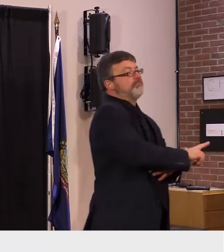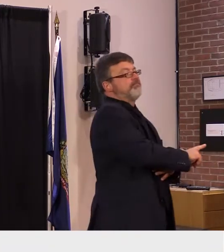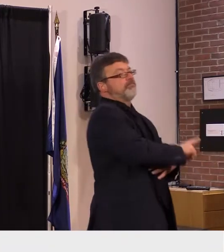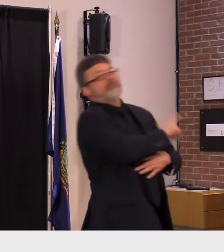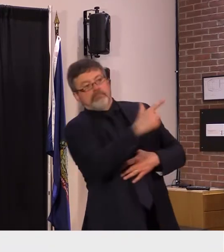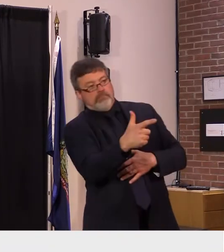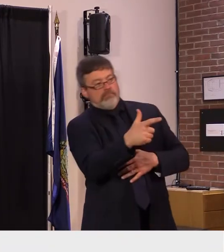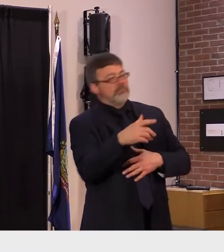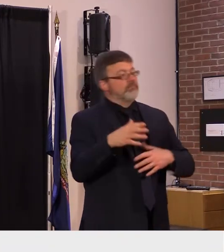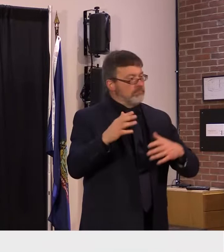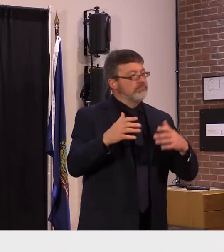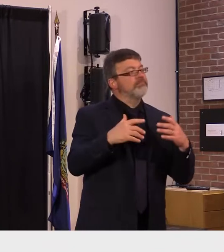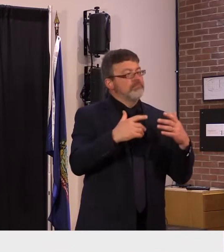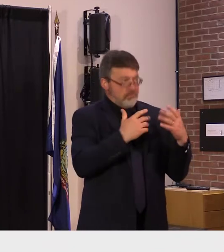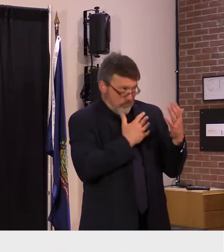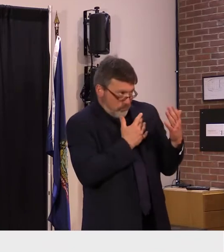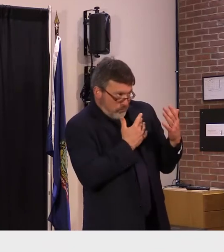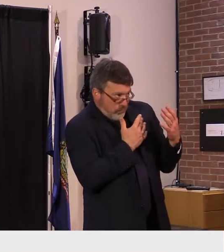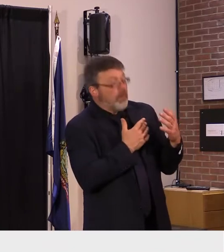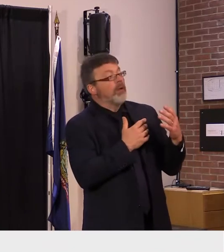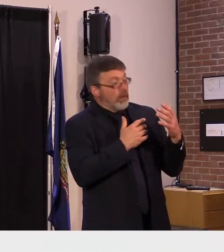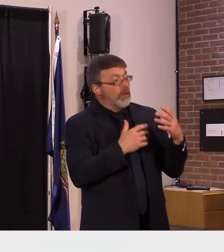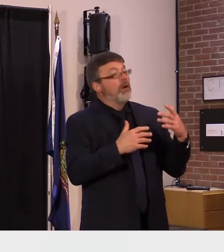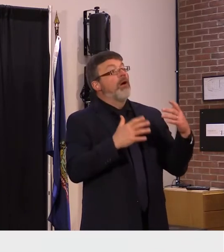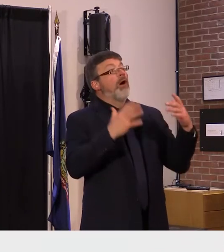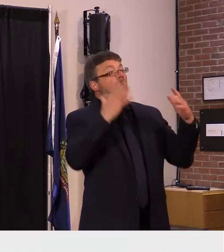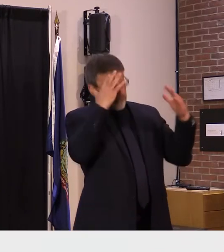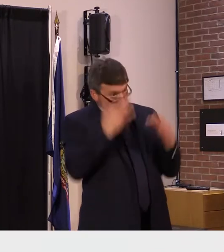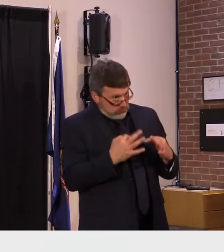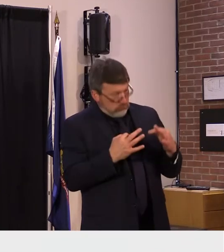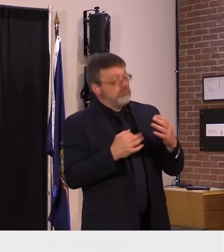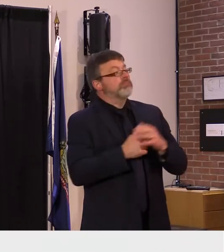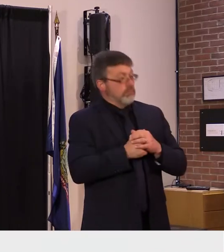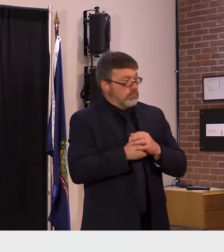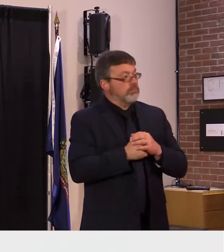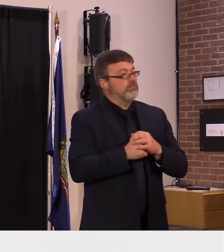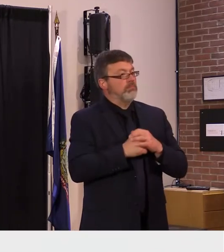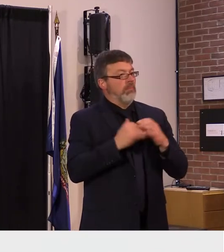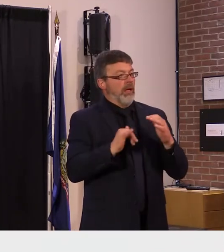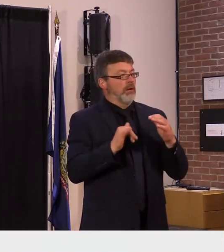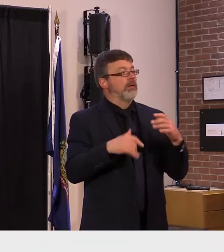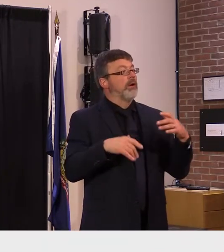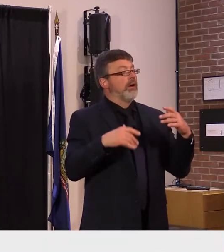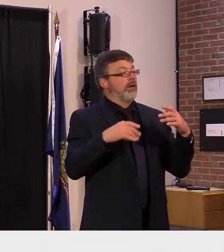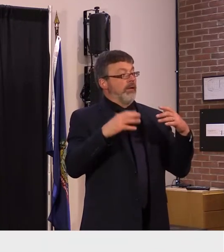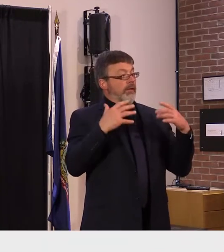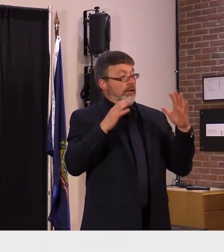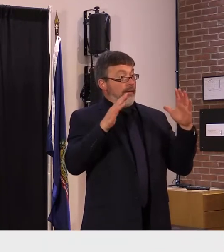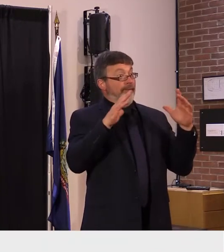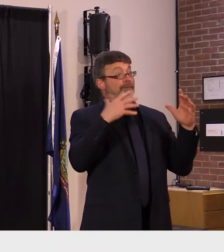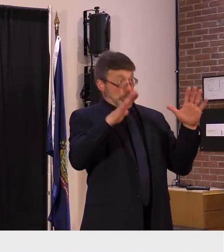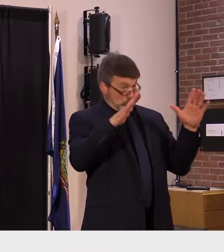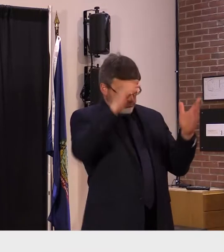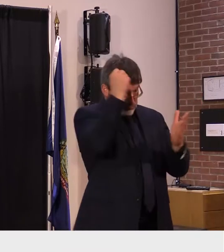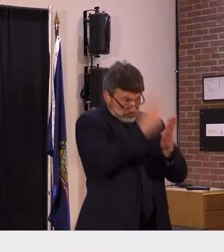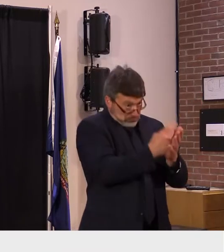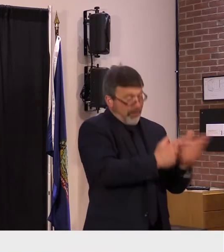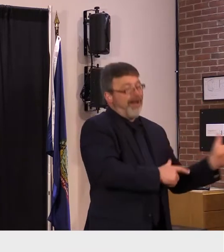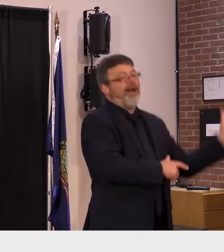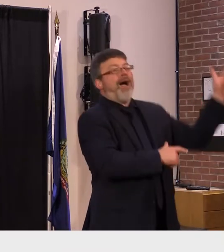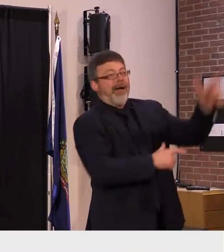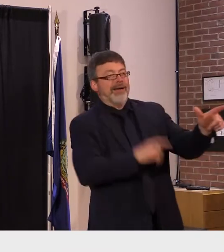await the final fda decision if the cdc then determines these vaccines are safe and effective